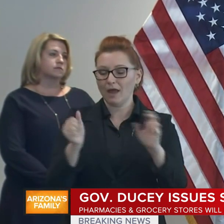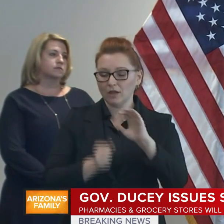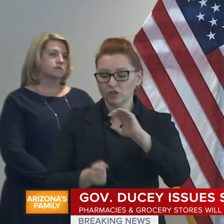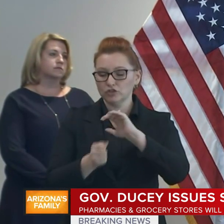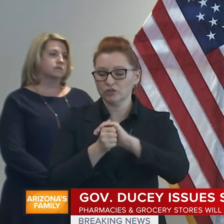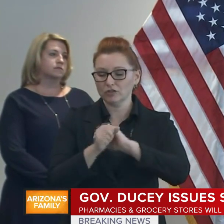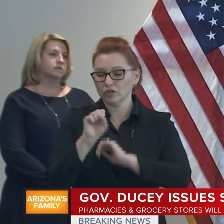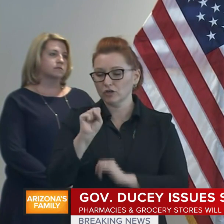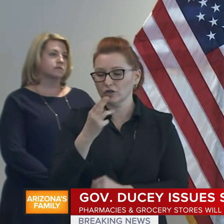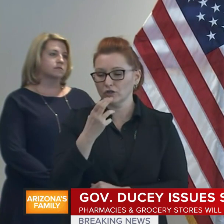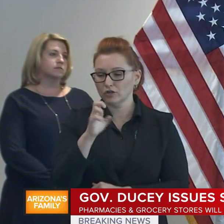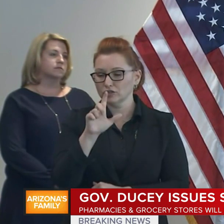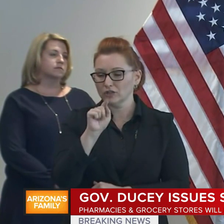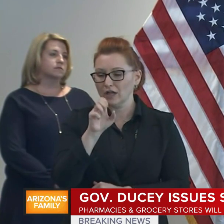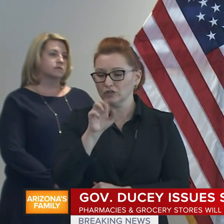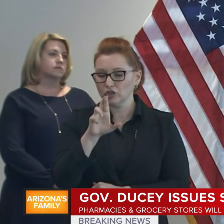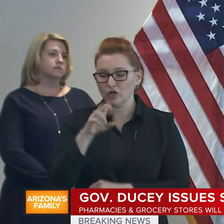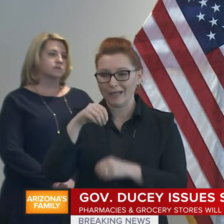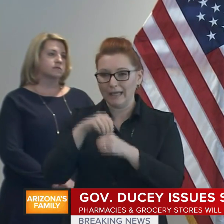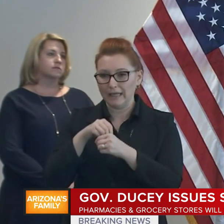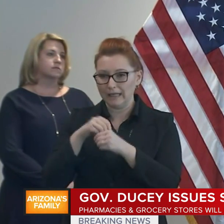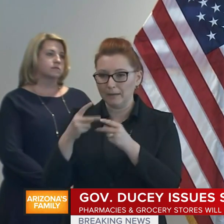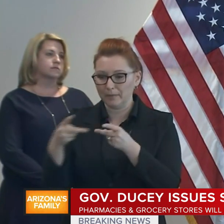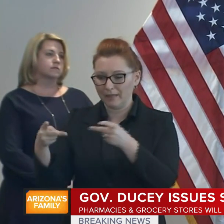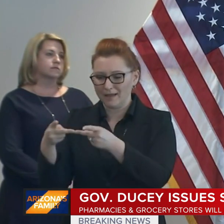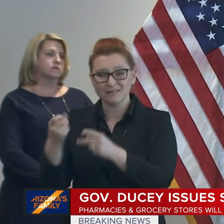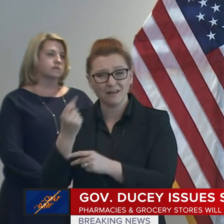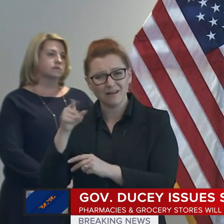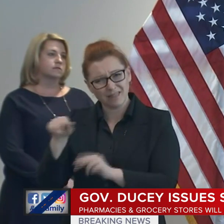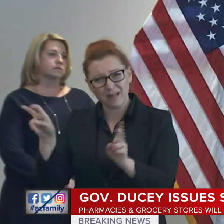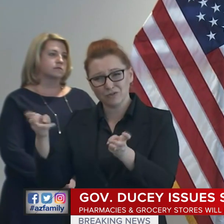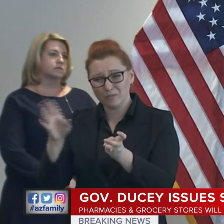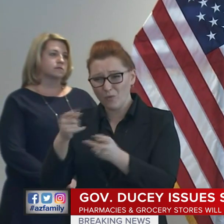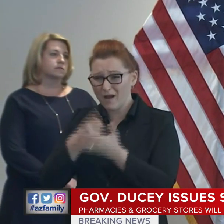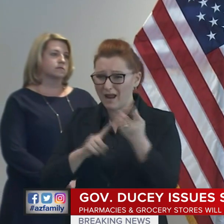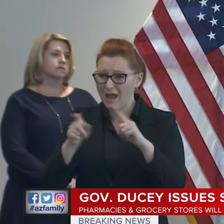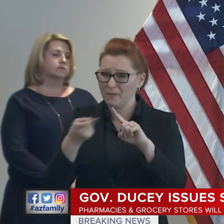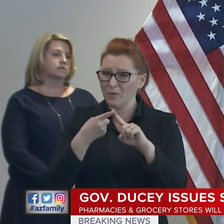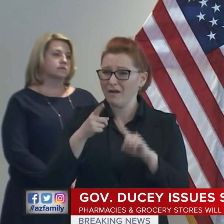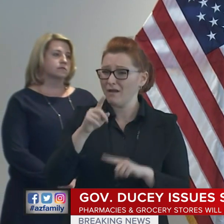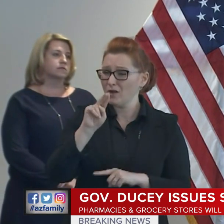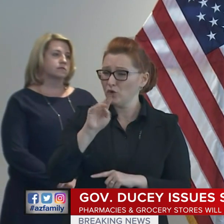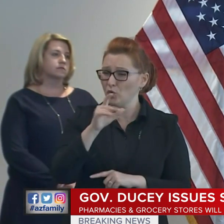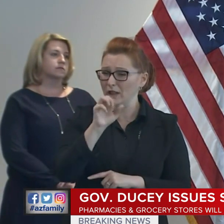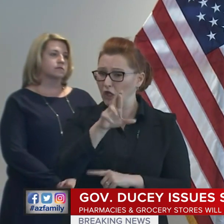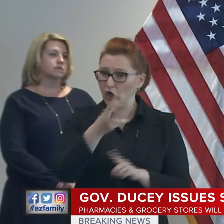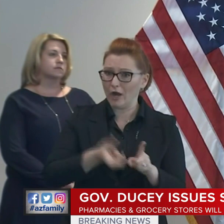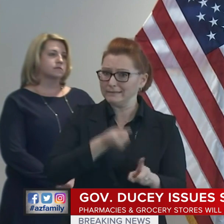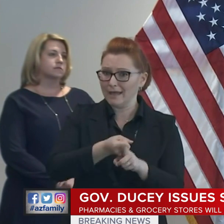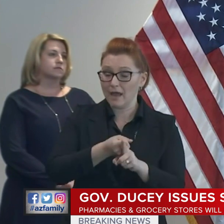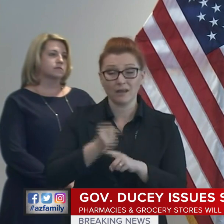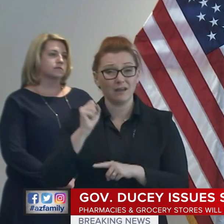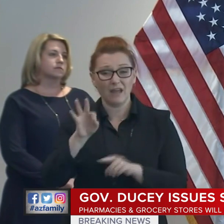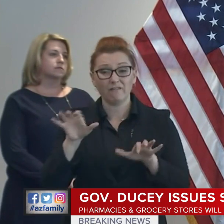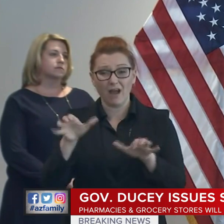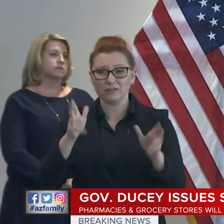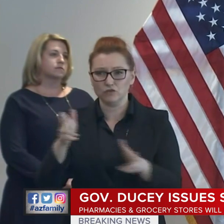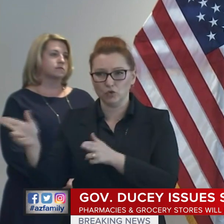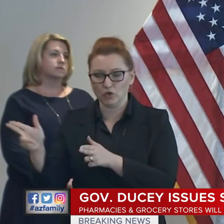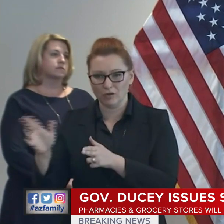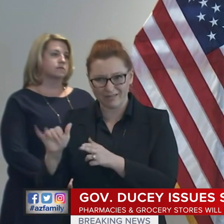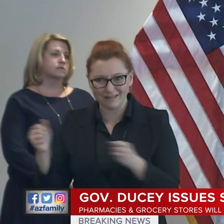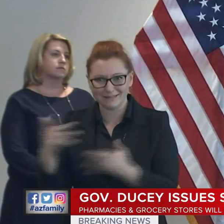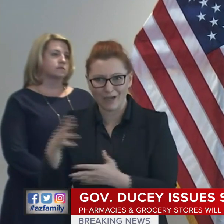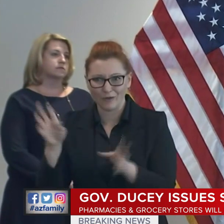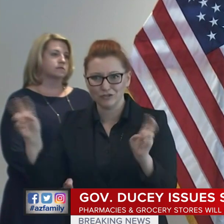well, mean, that's what happens during a nuclear attack. That's what happens when there's an active shooter. We